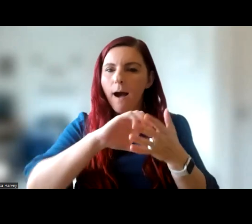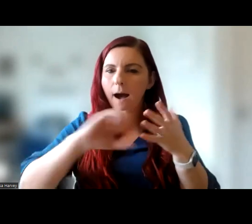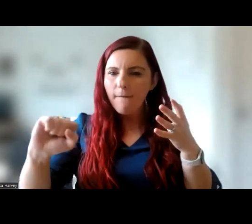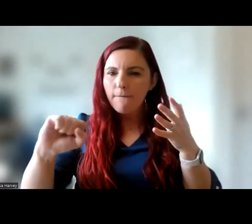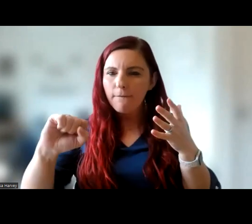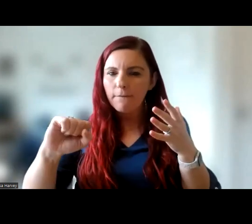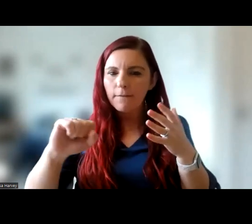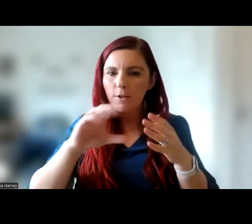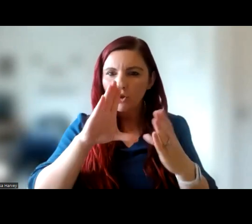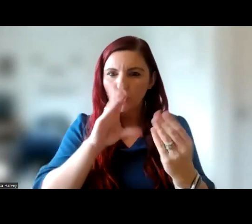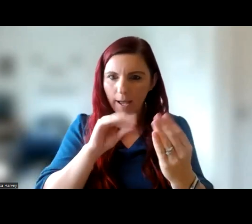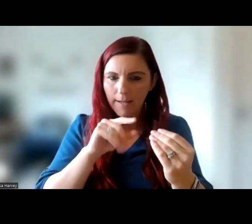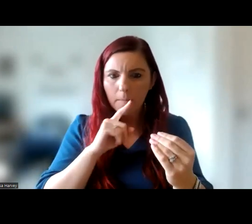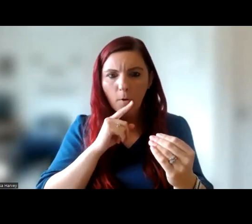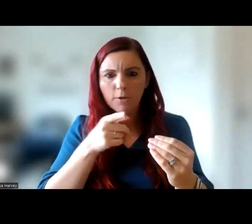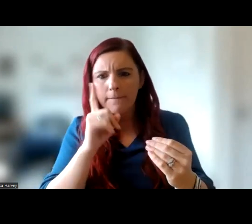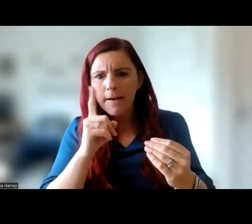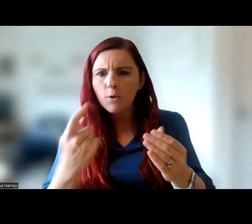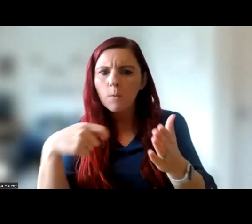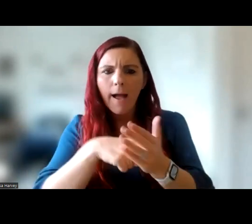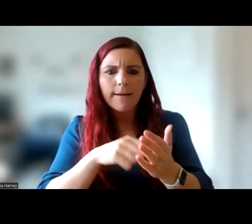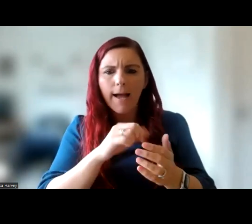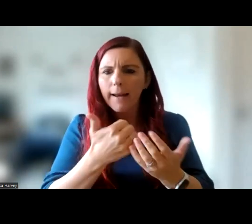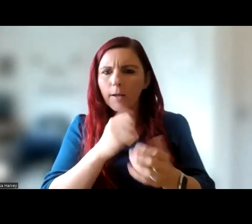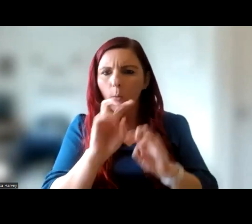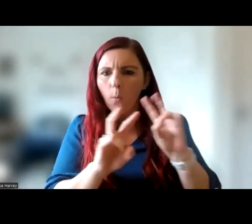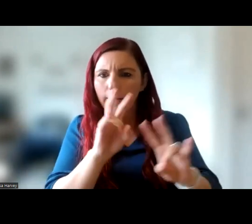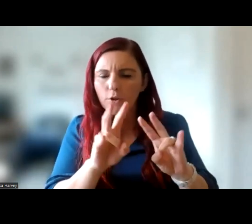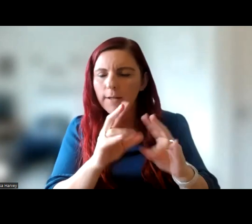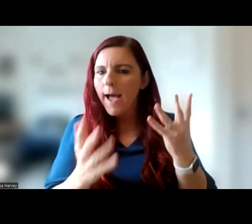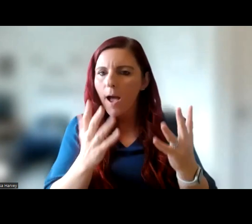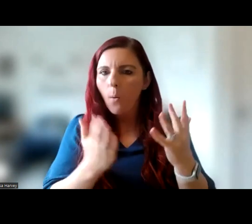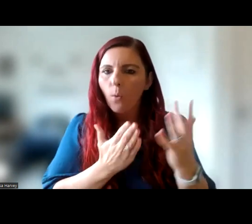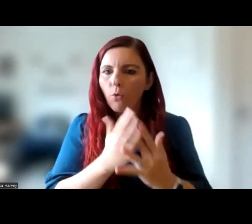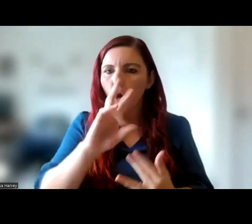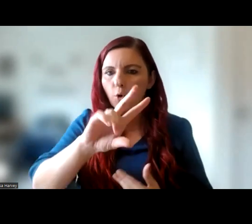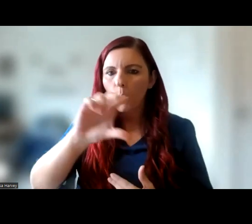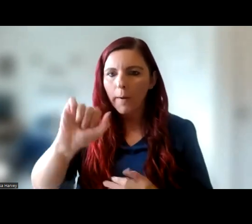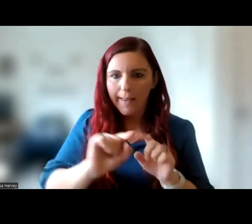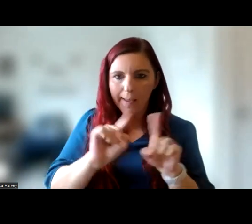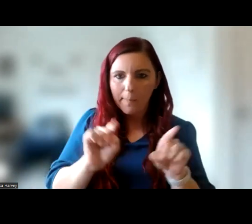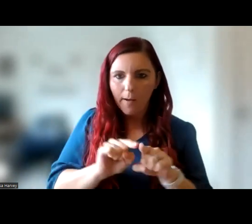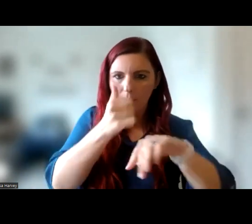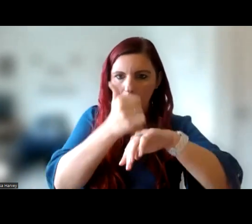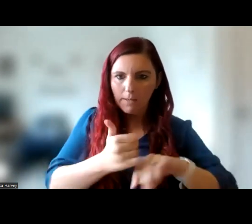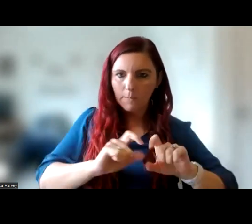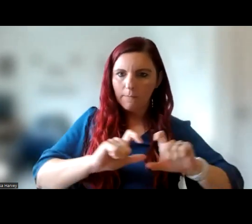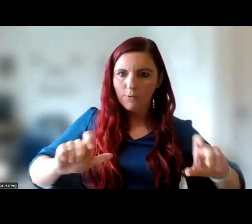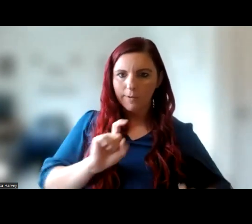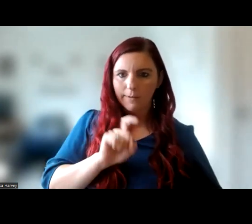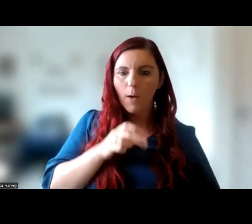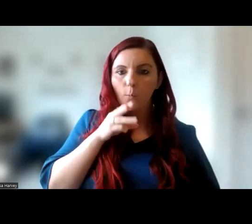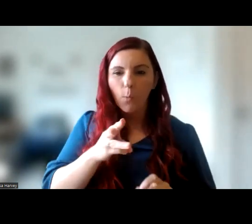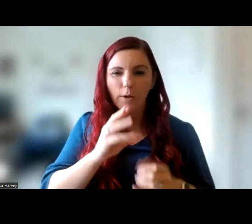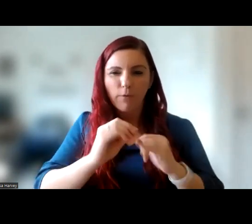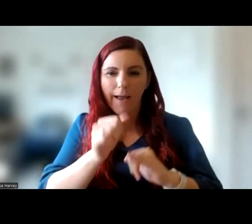but we would invite you to post any questions you might have through the Q&A function at the bottom of your screen and we'll get to as many